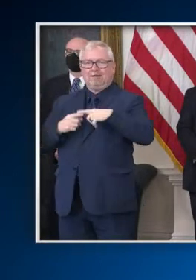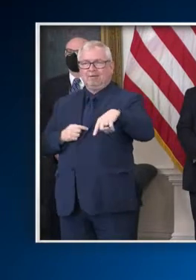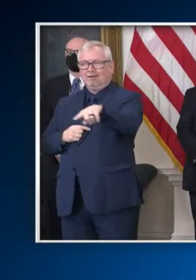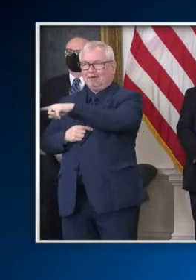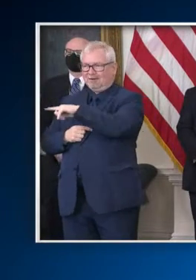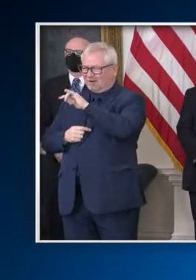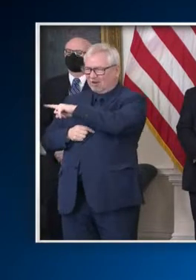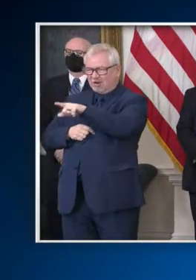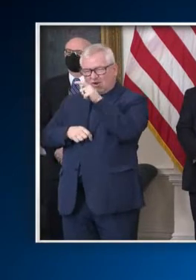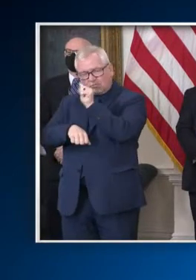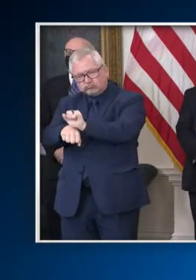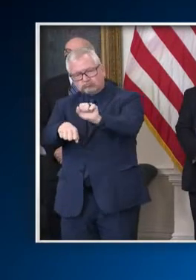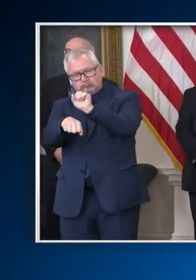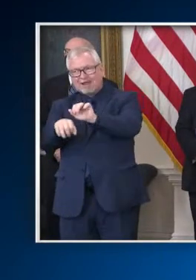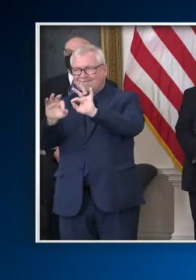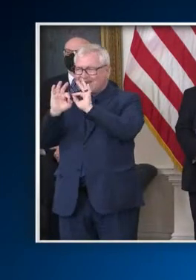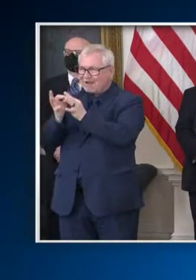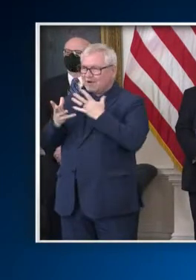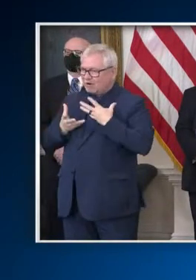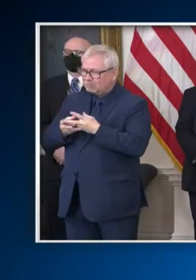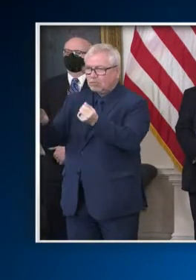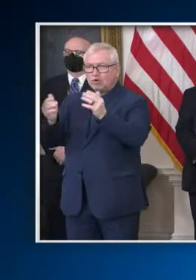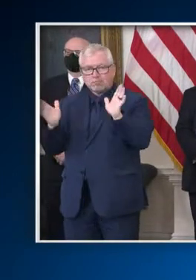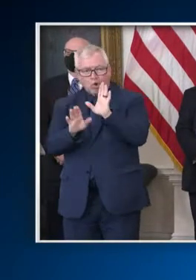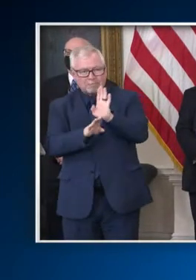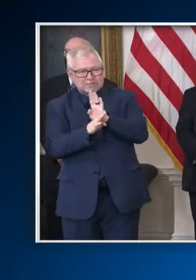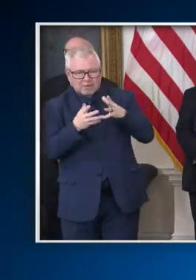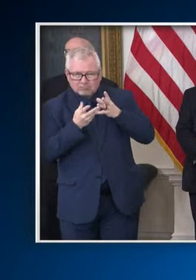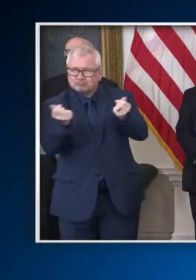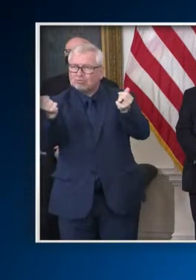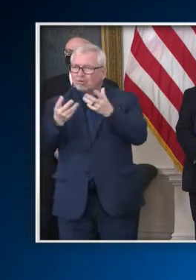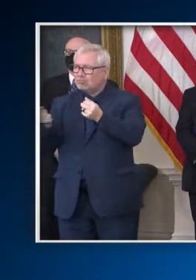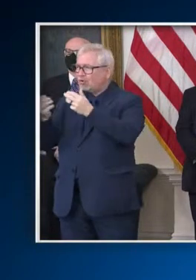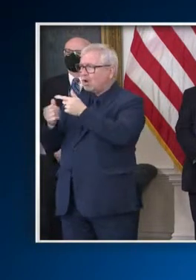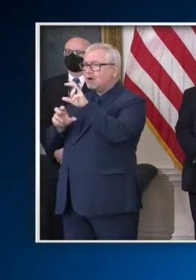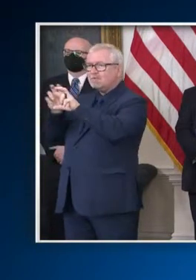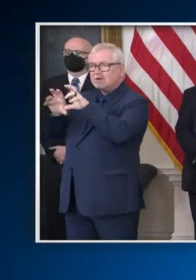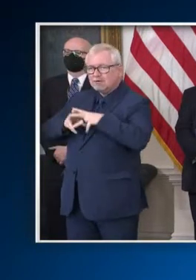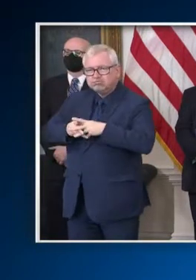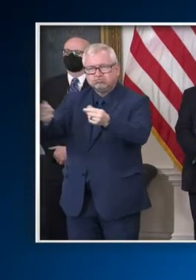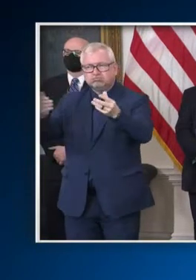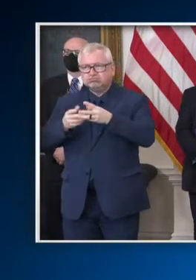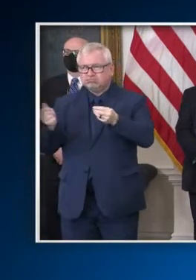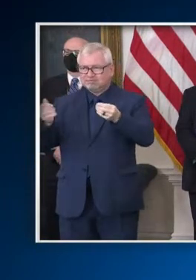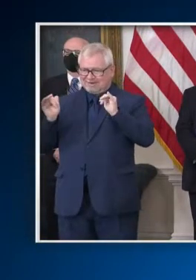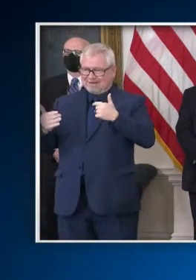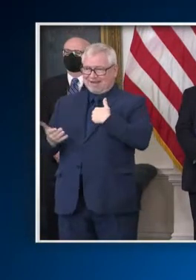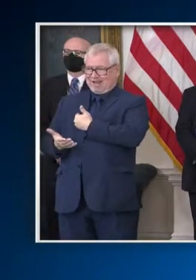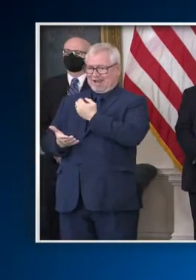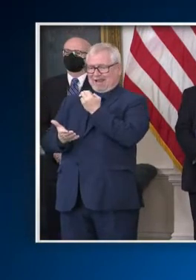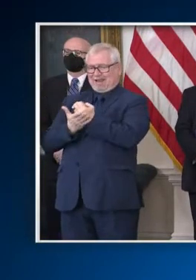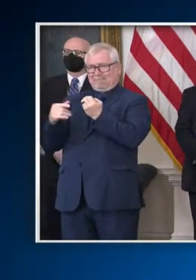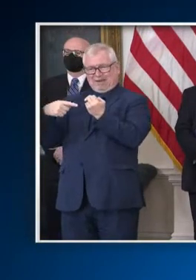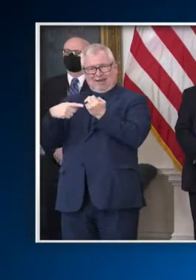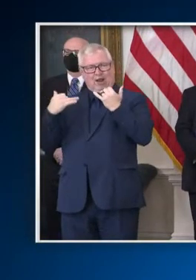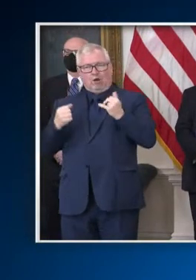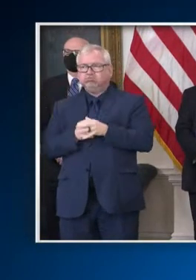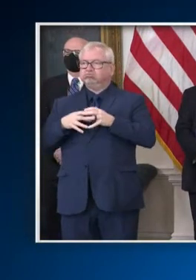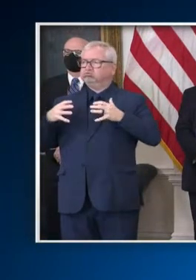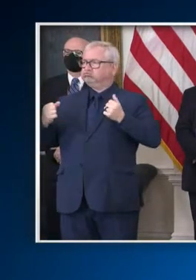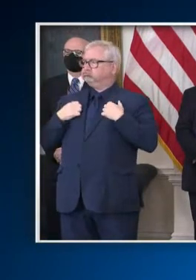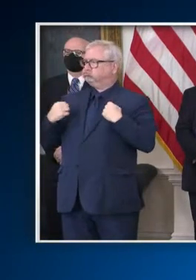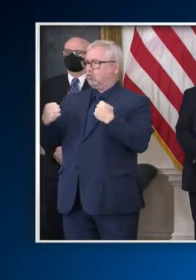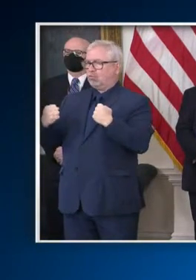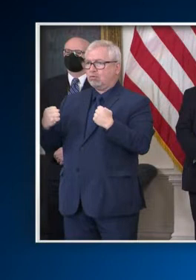small businesses and retirees, and back into our growing economy, which helped create the biggest